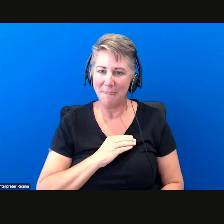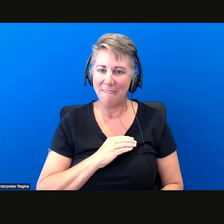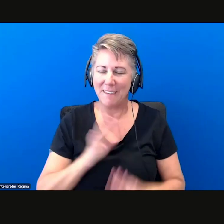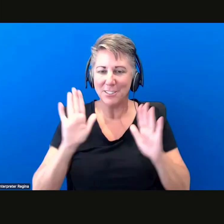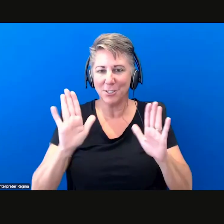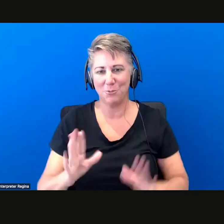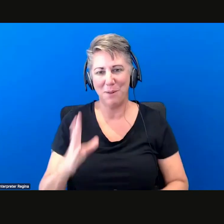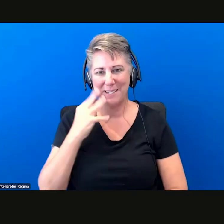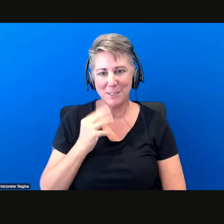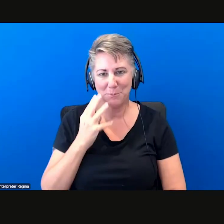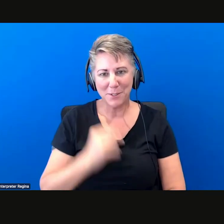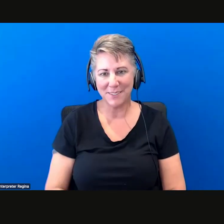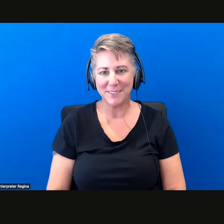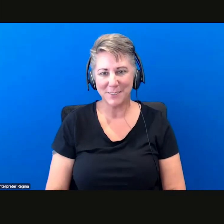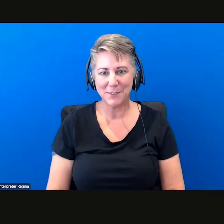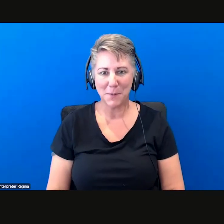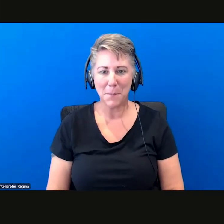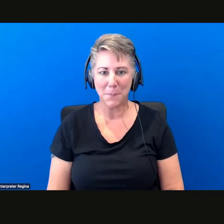experience